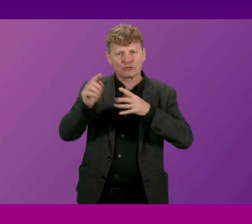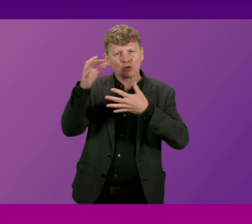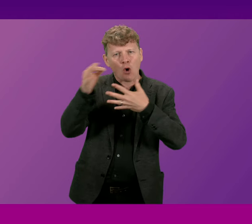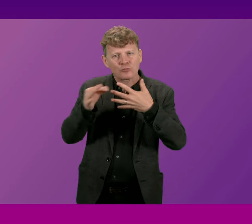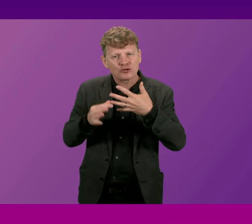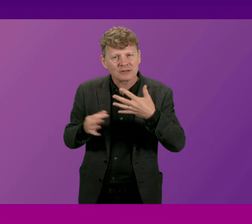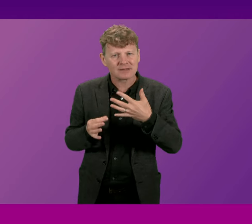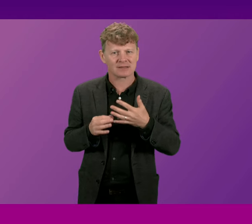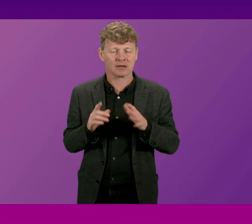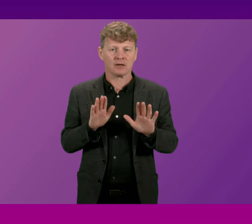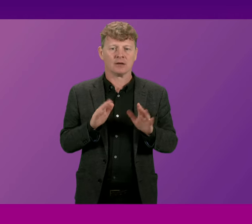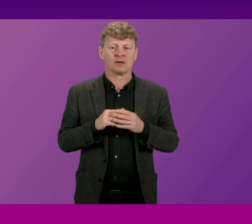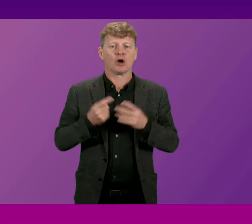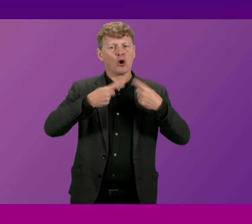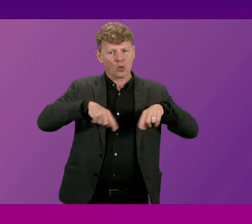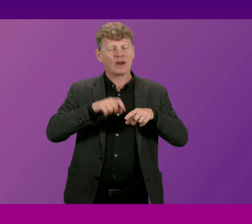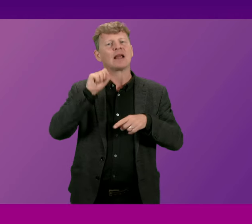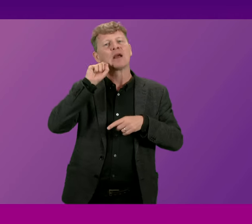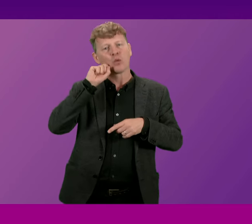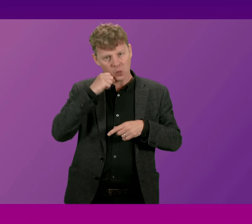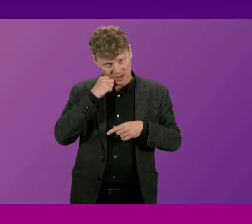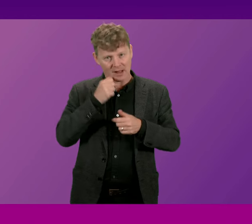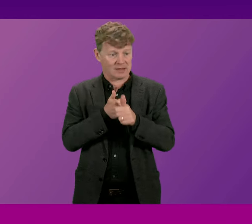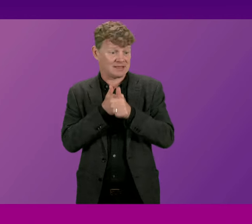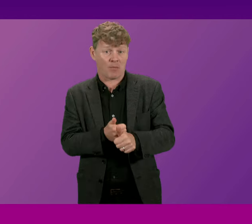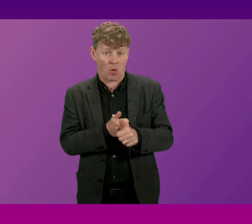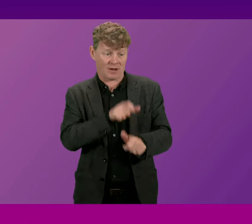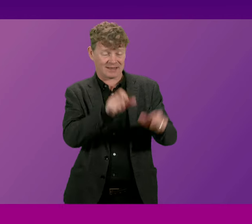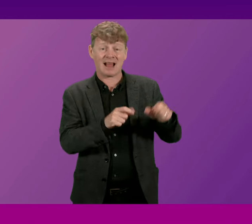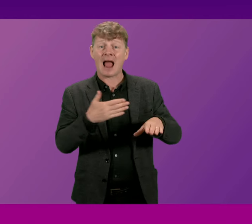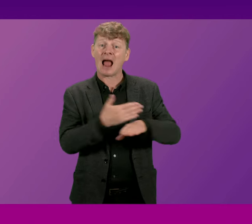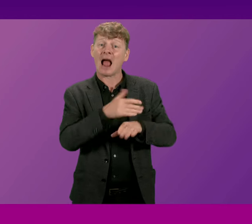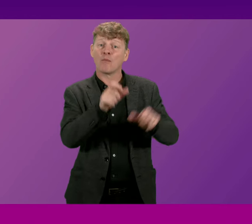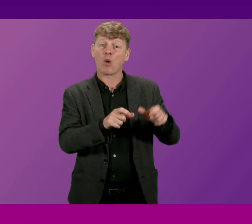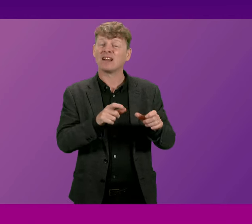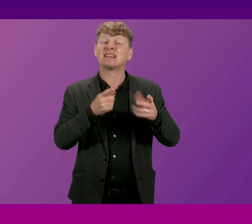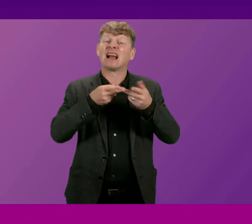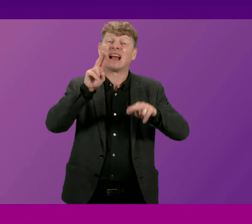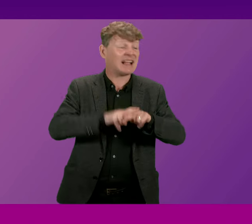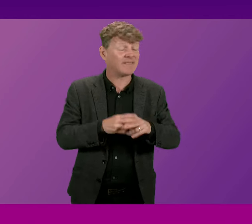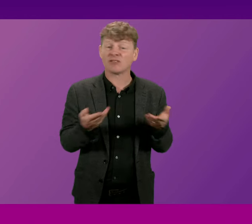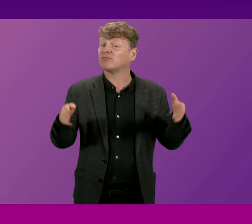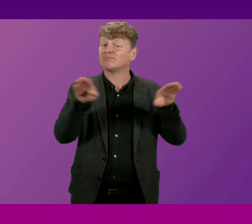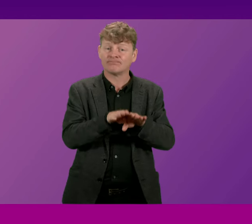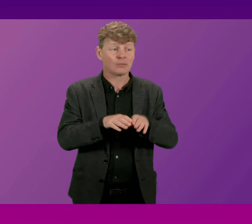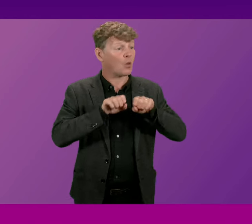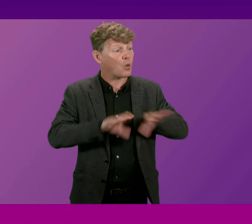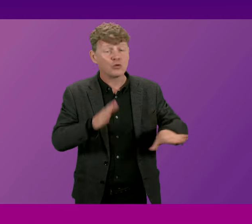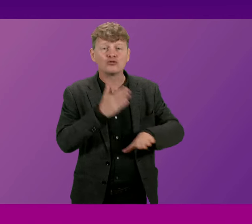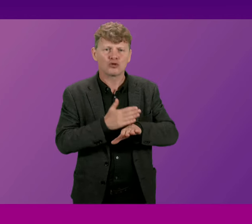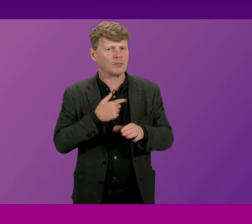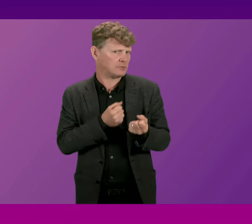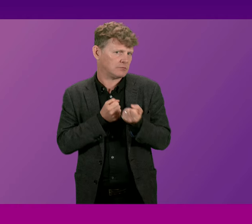we will of course be in a position to support employees if we reach that point where there is any loss of employment